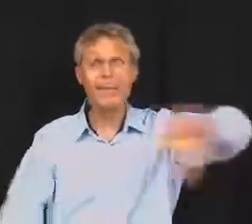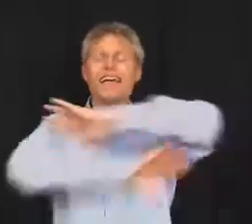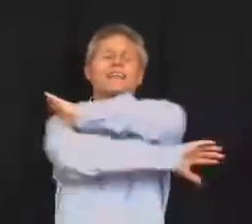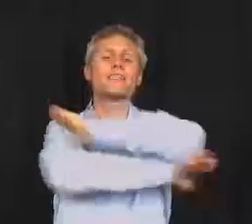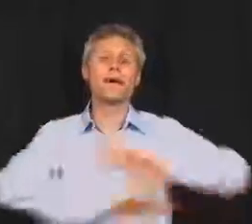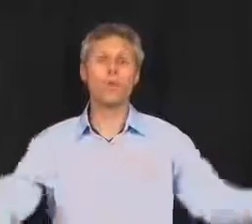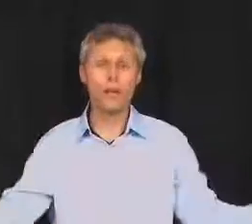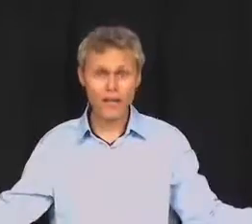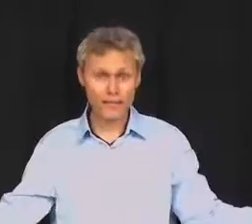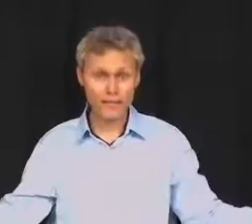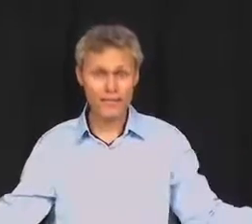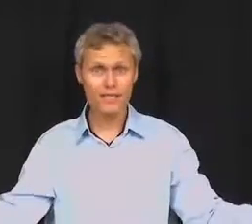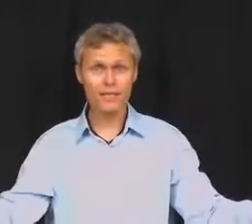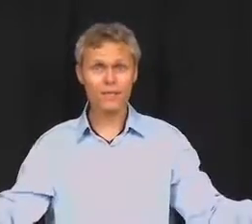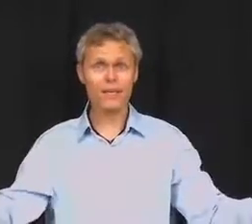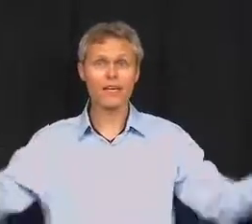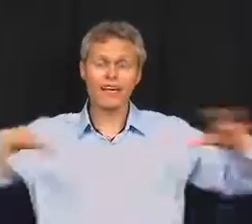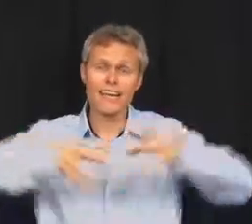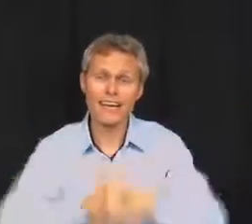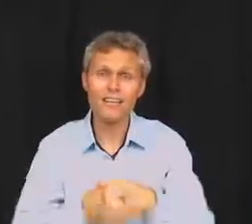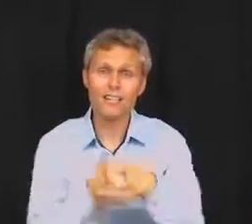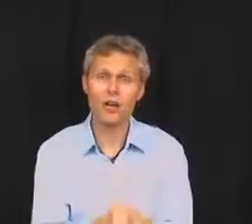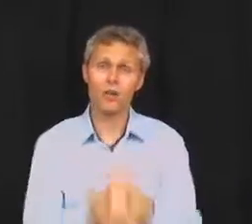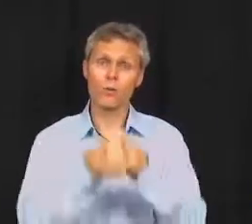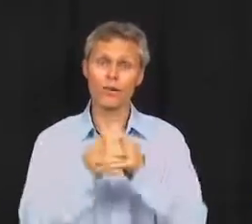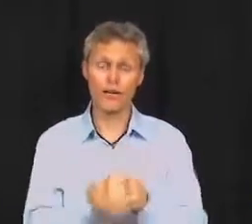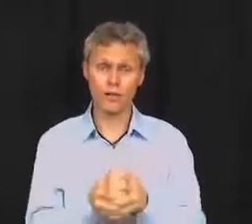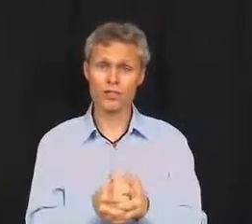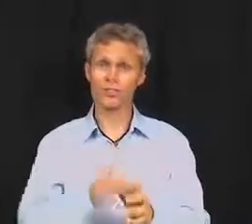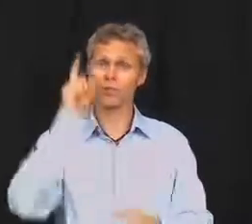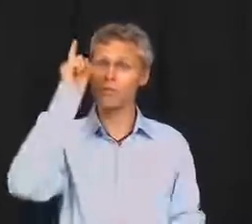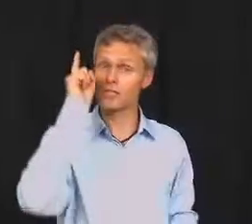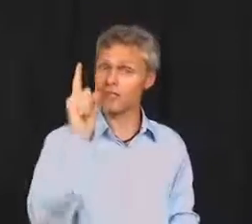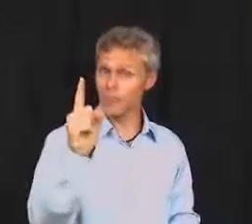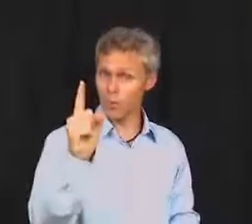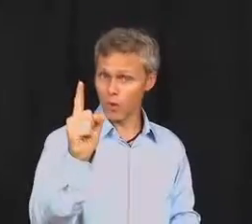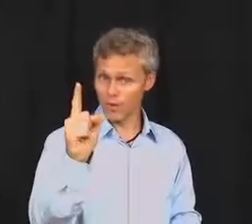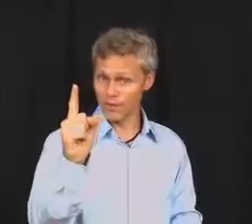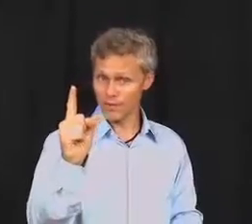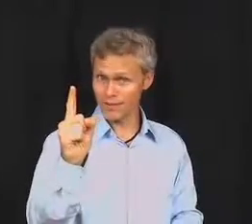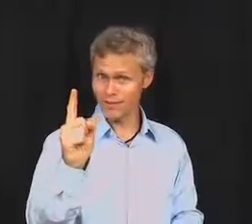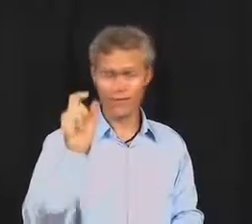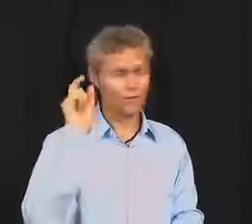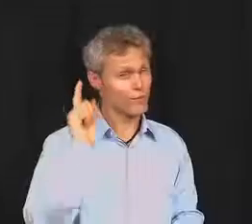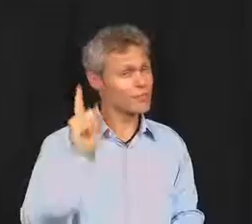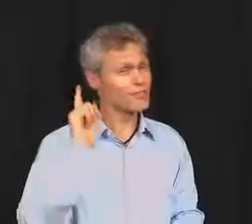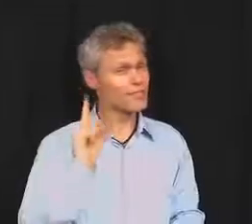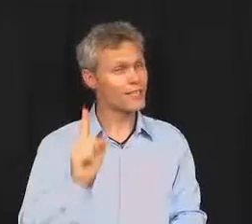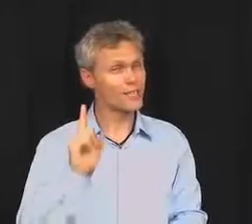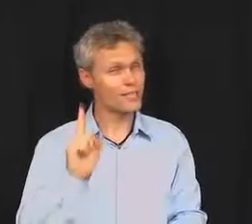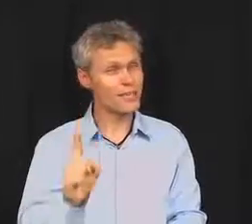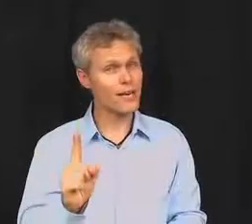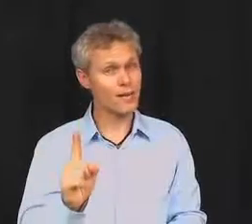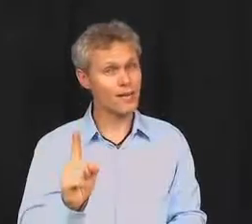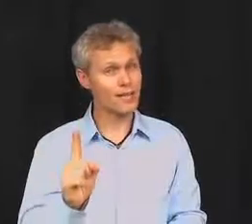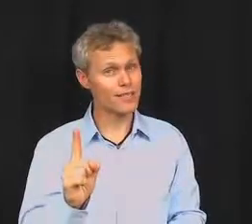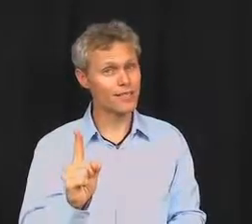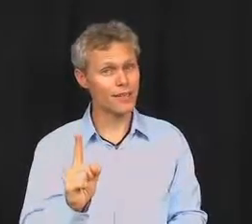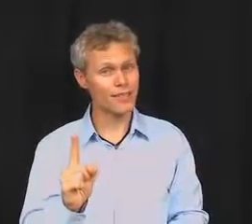It doesn't matter what it is. You've got to start with the energy. So, step one. The first essential step in this series